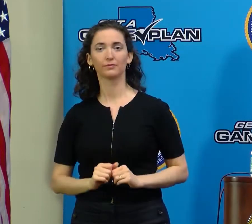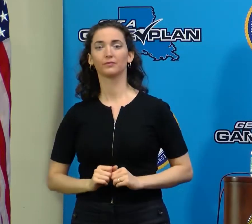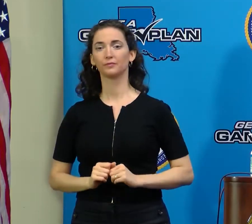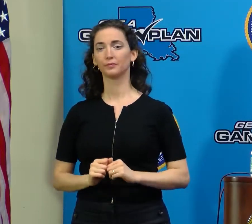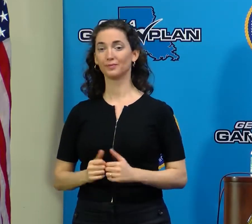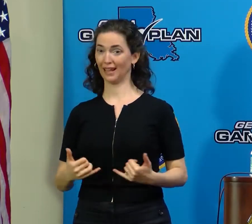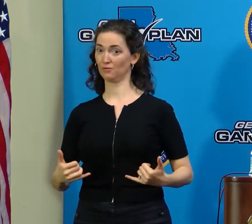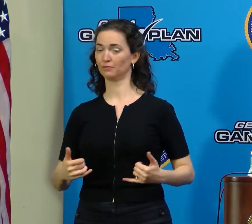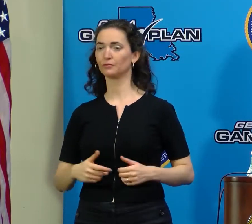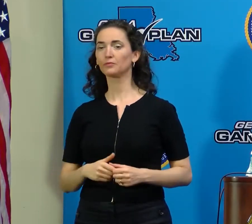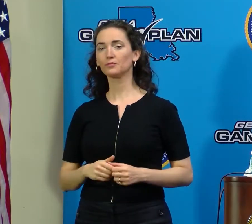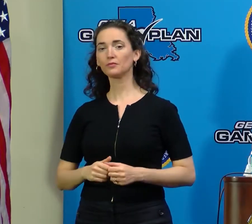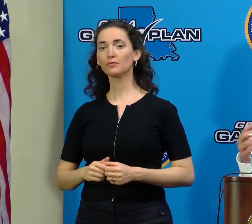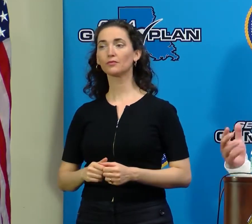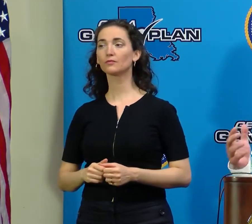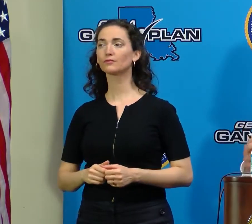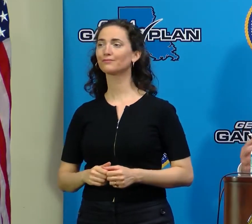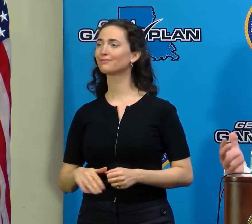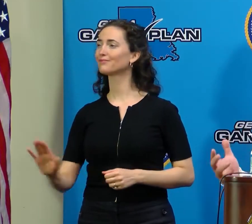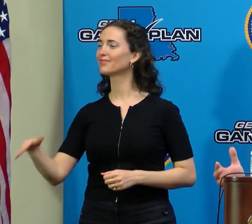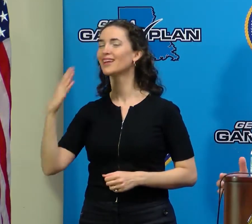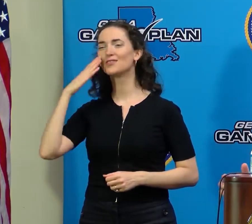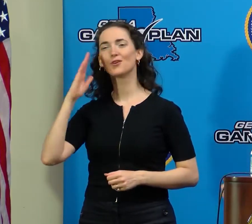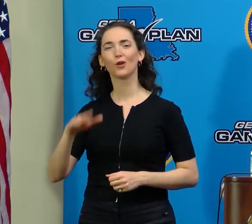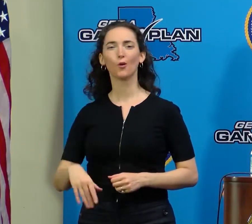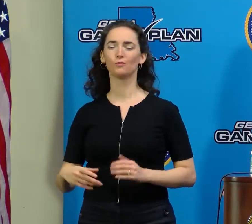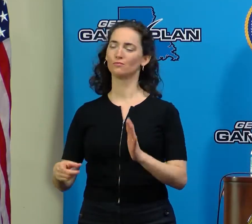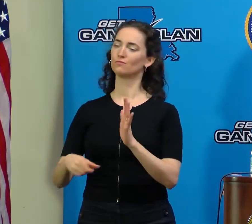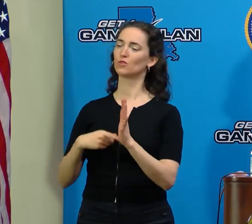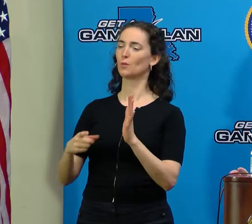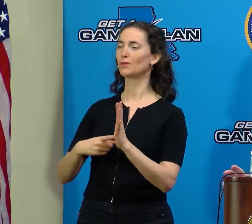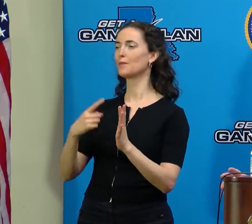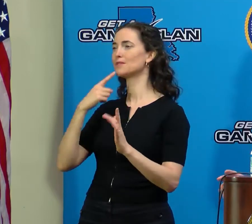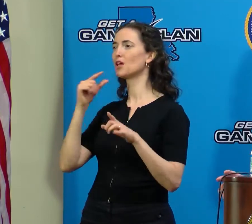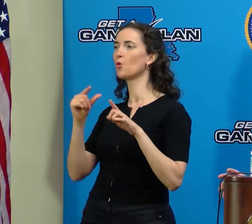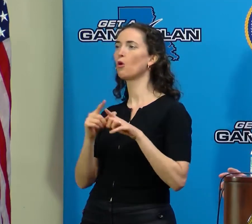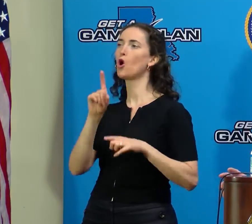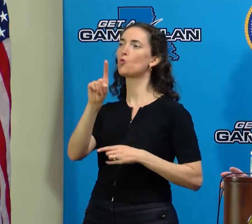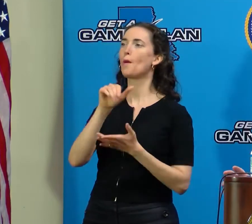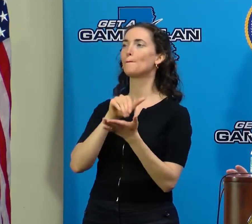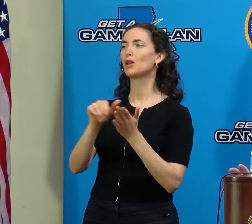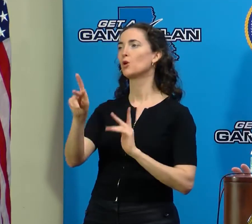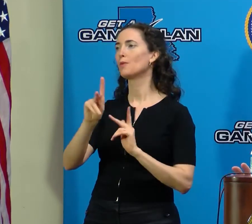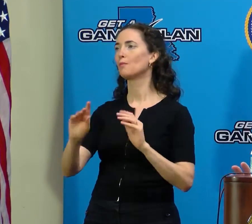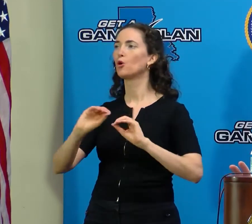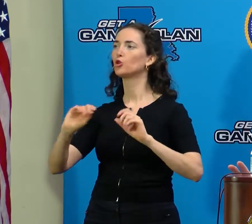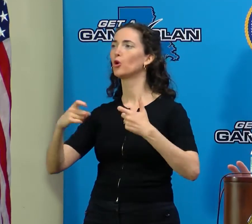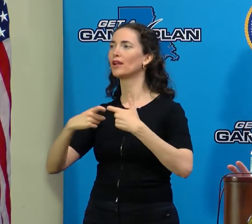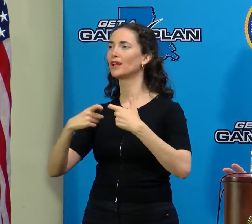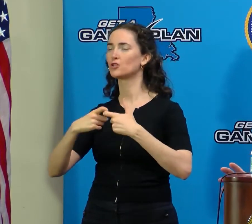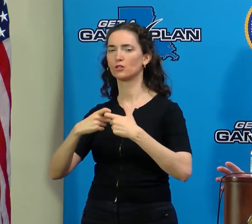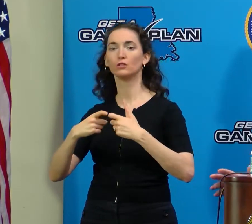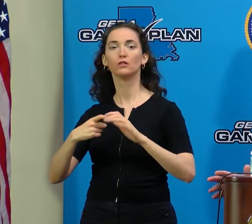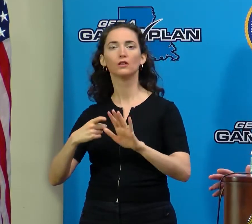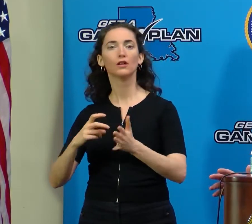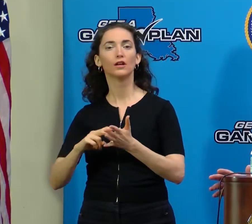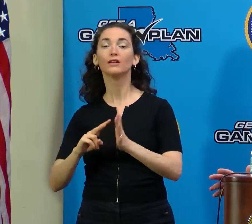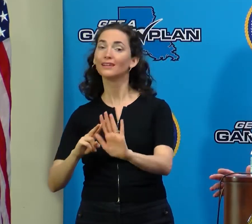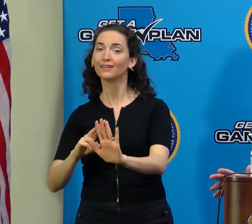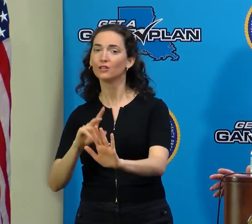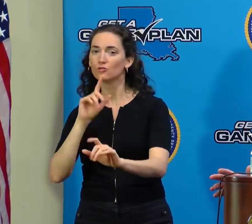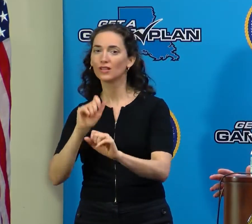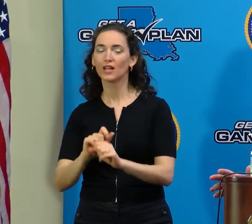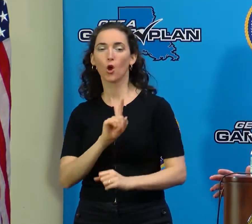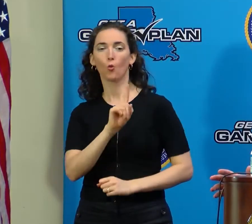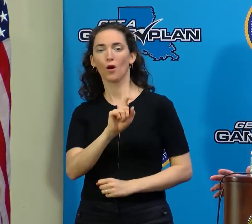And sometimes you hear it, you know, a million people without power. However, it's about 1.1 million homes and businesses.